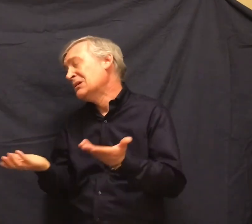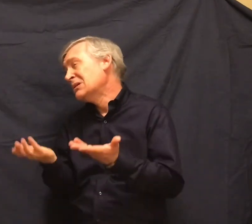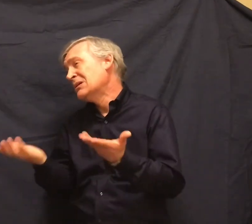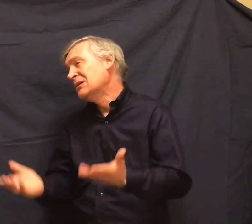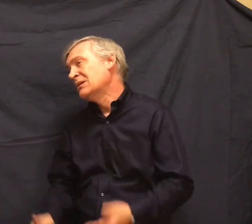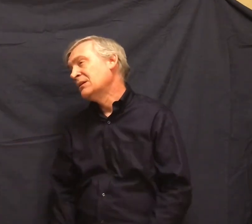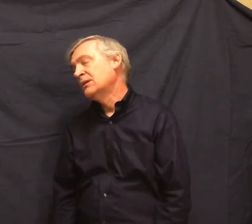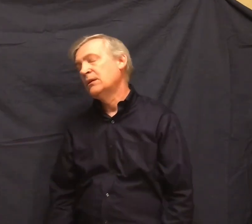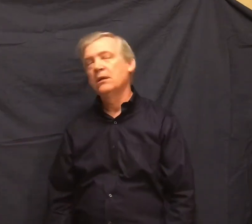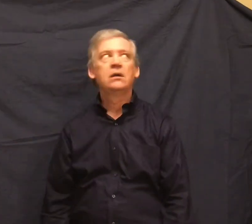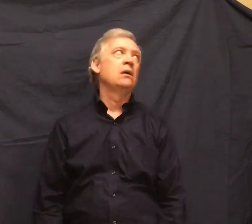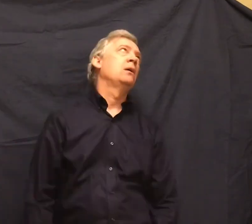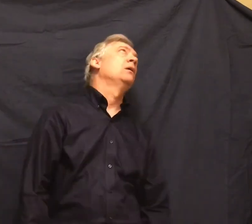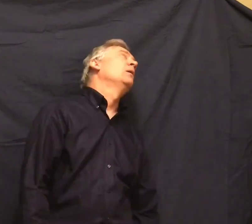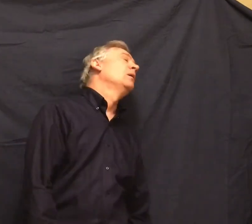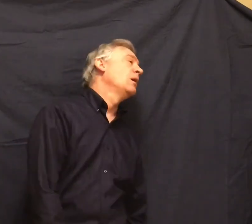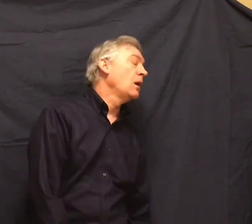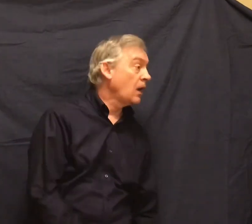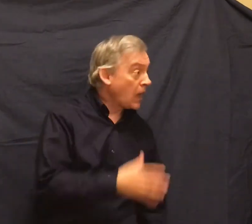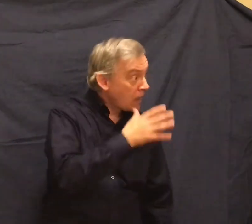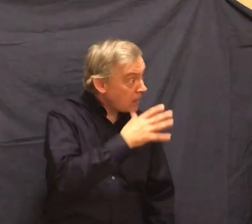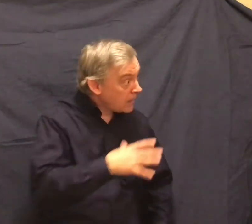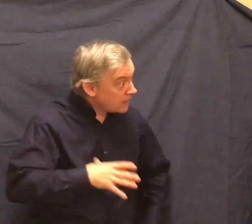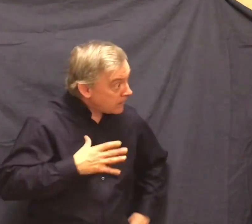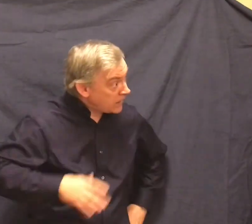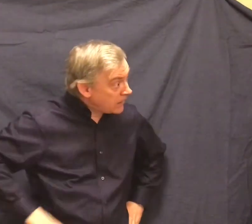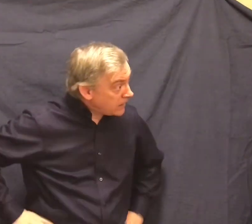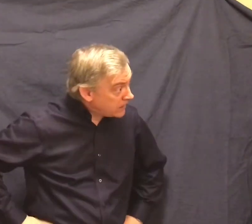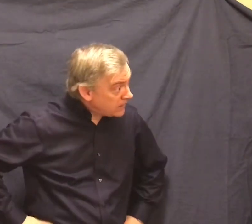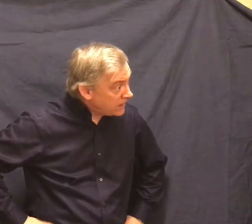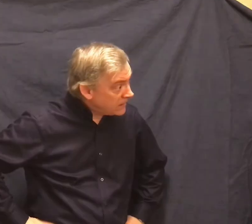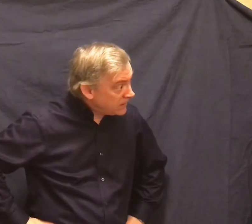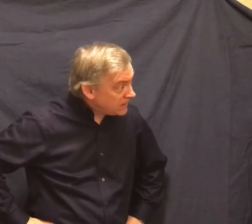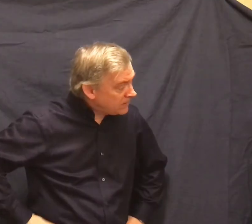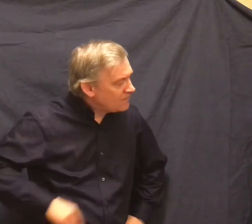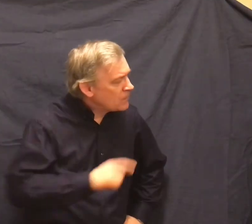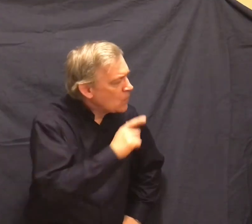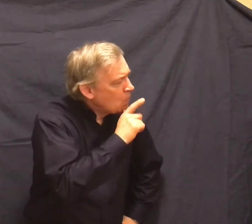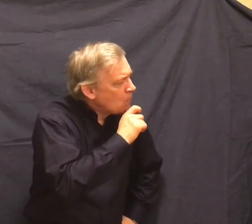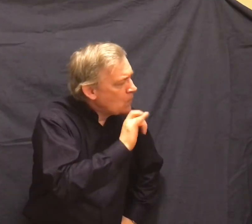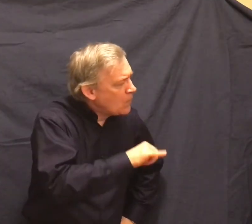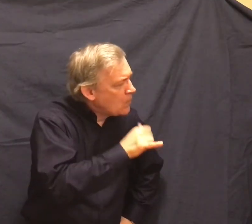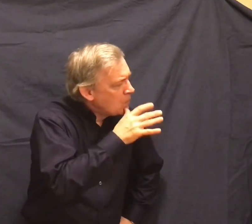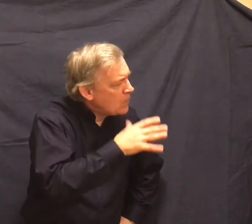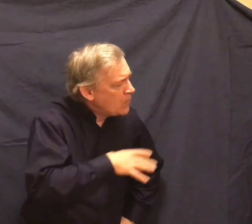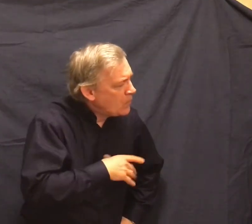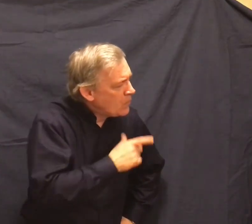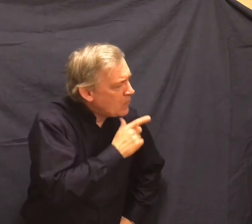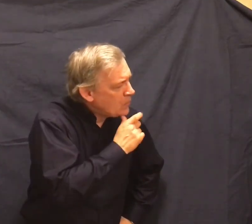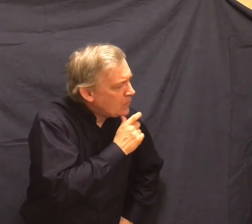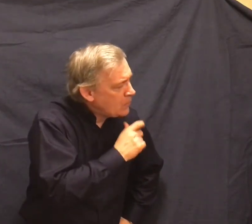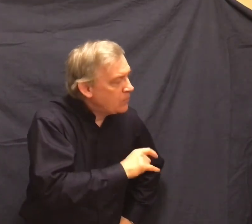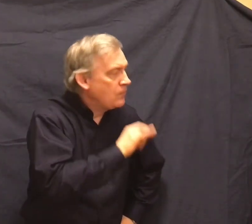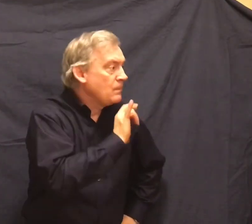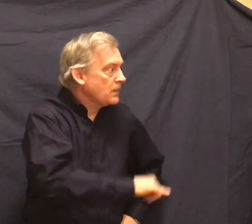George scoffed. Lady, huh? You don't even remember who that lady was. That was your own Aunt Clara.